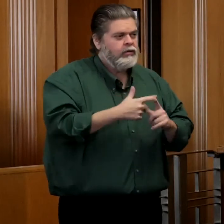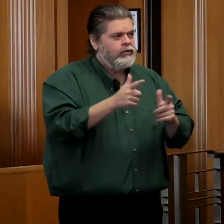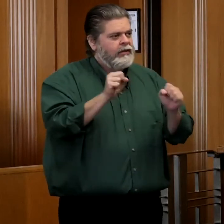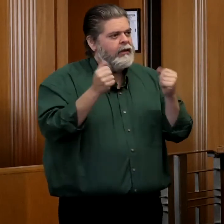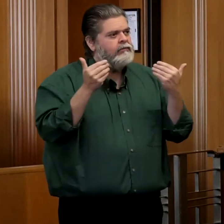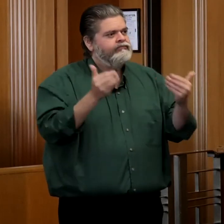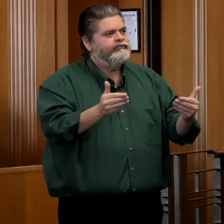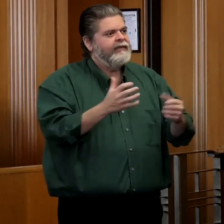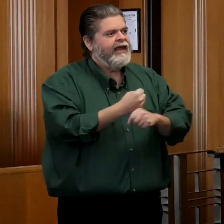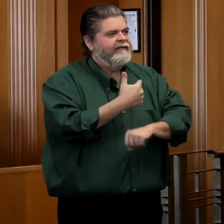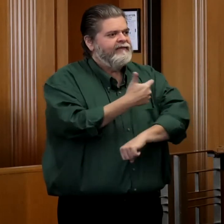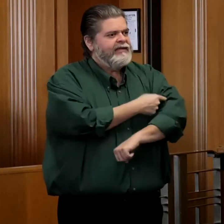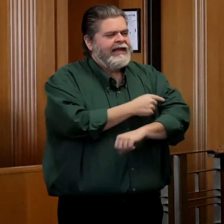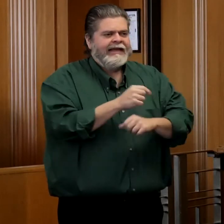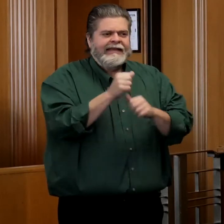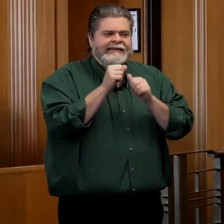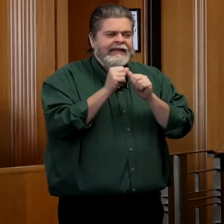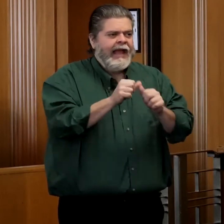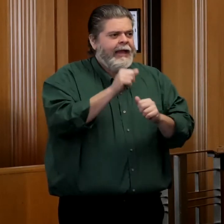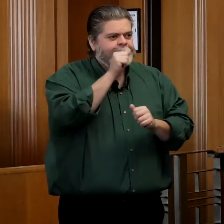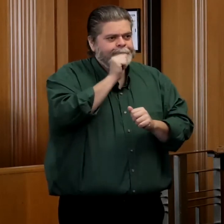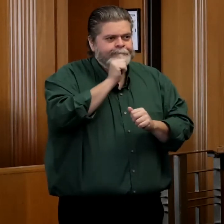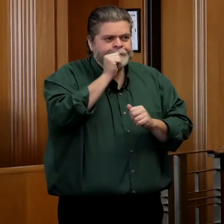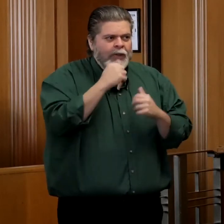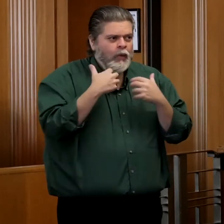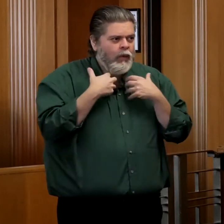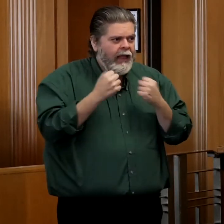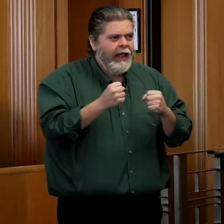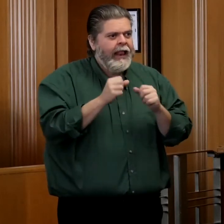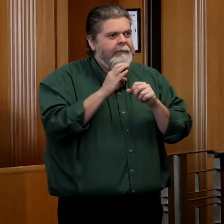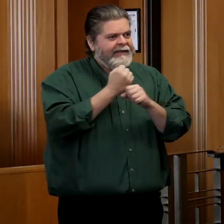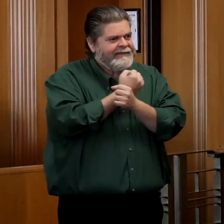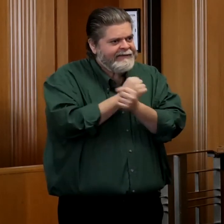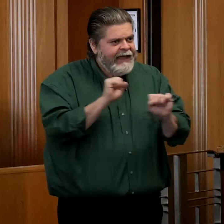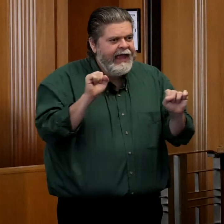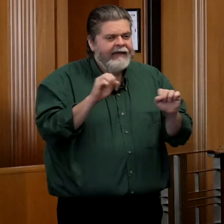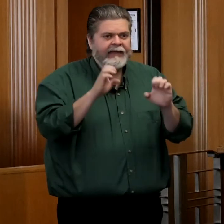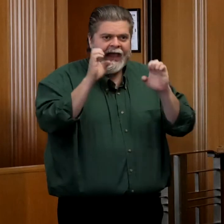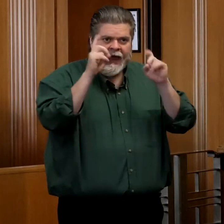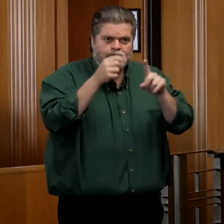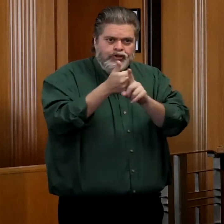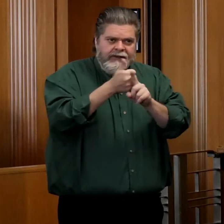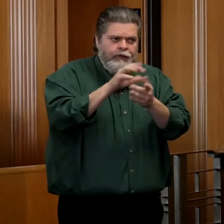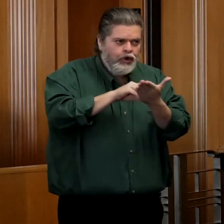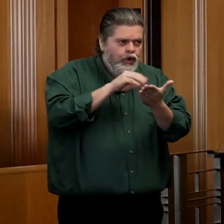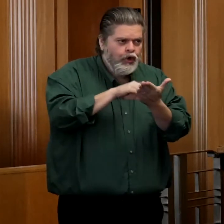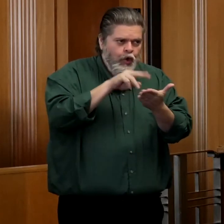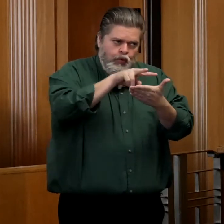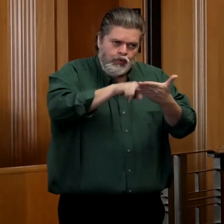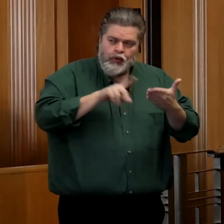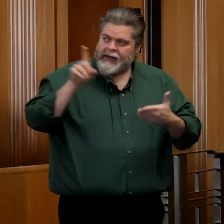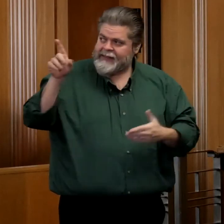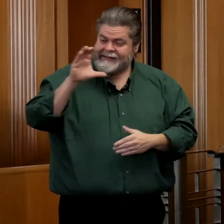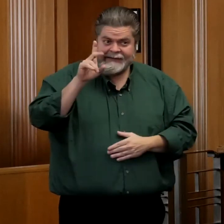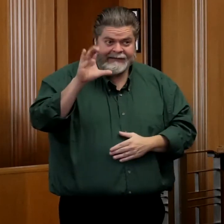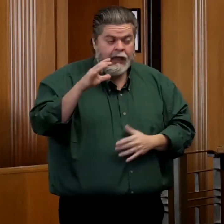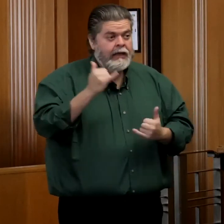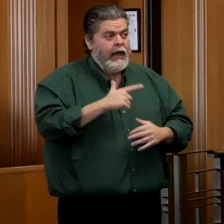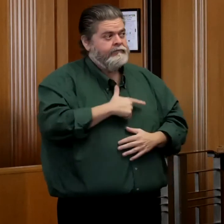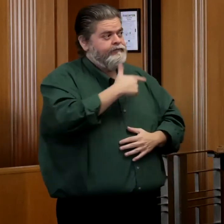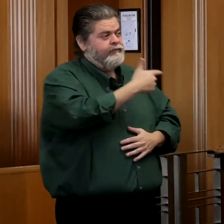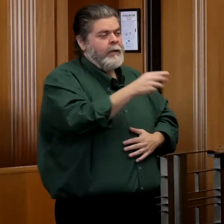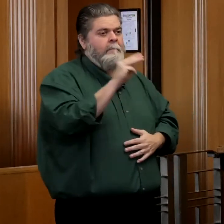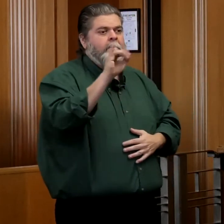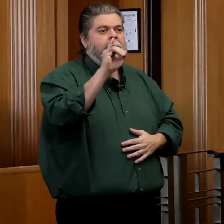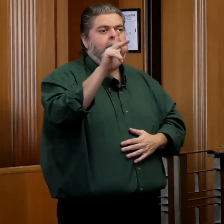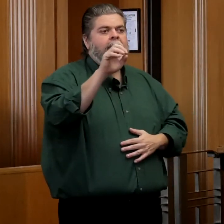So, again, be well, stay safe, please continue to educate yourself, and at this point I think I'll turn it over to Dr. Michael